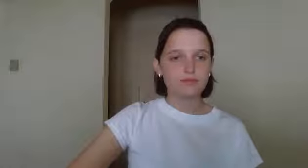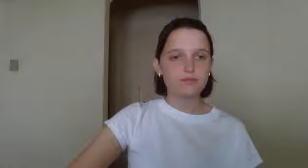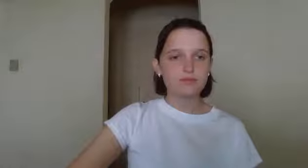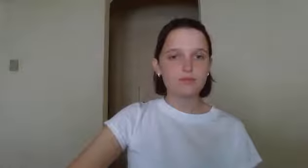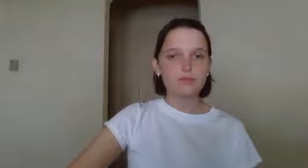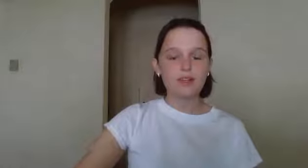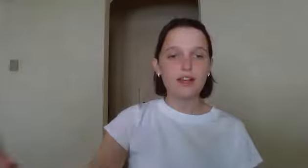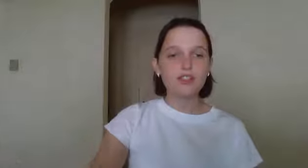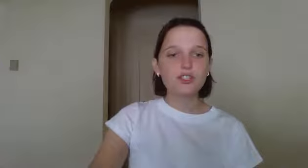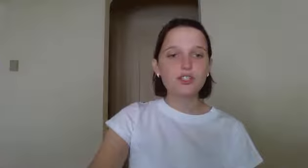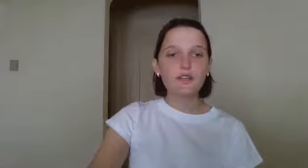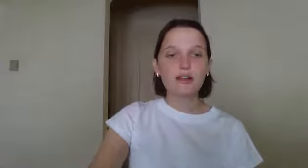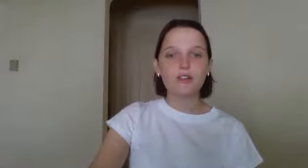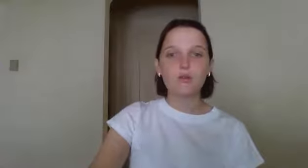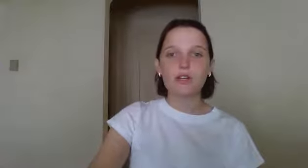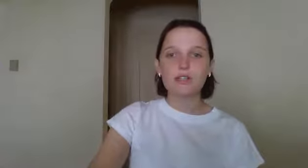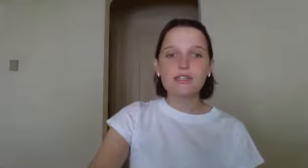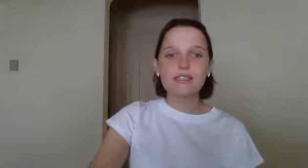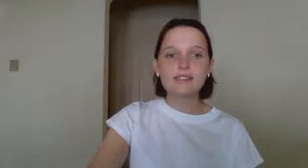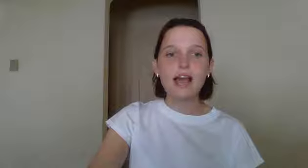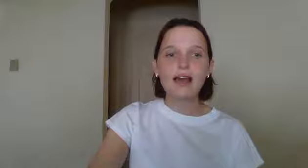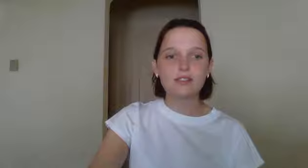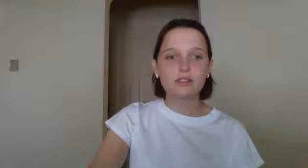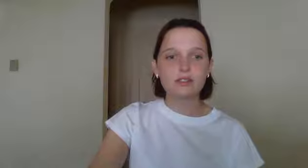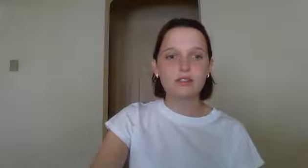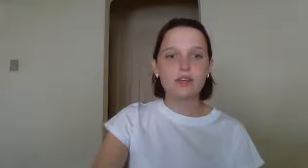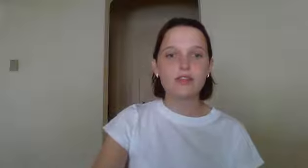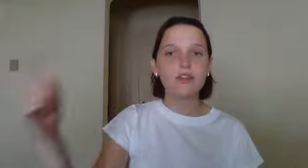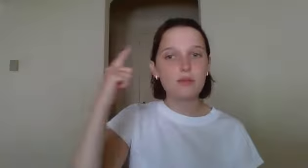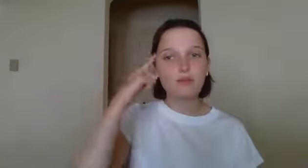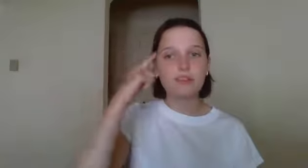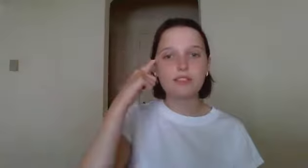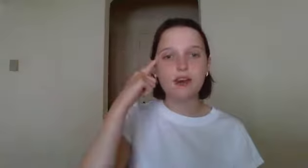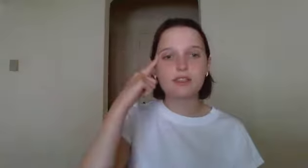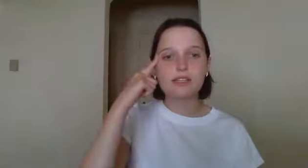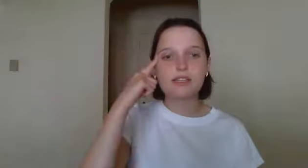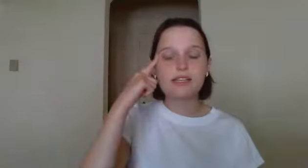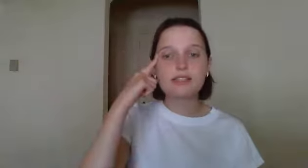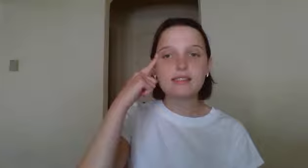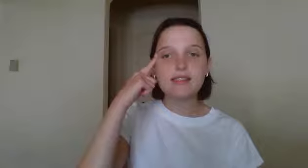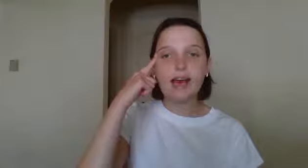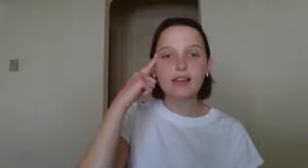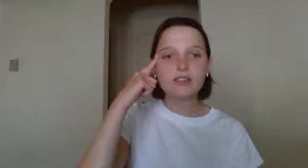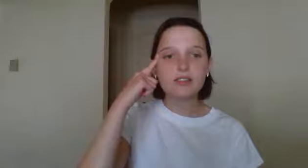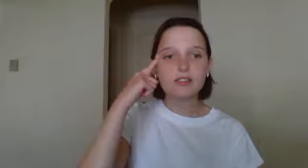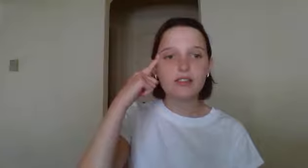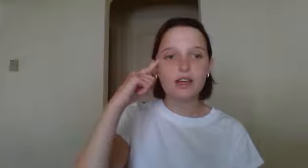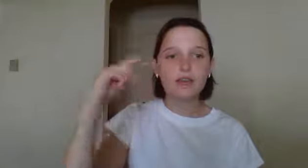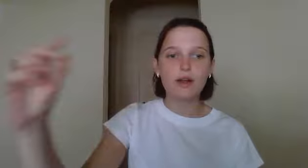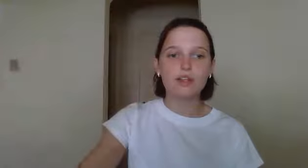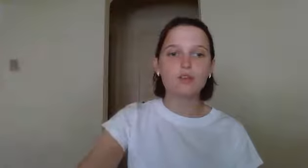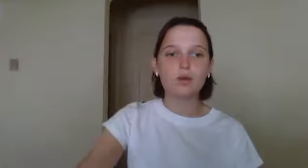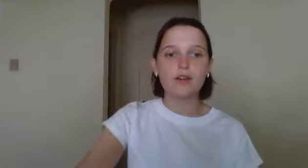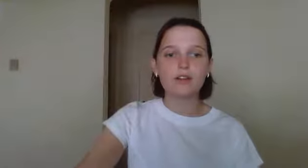Write the word word sat. Sat. Think about the sounds in sat and write the word.